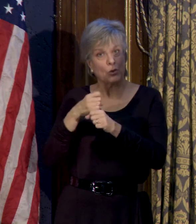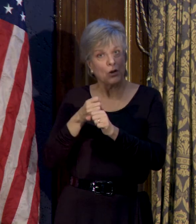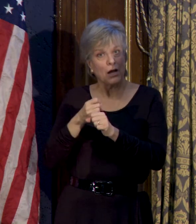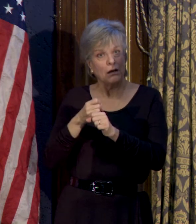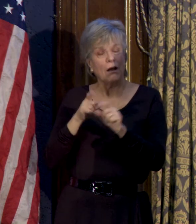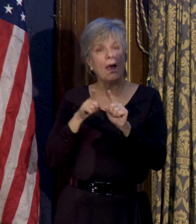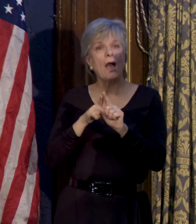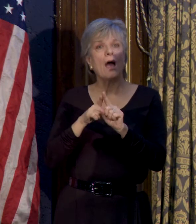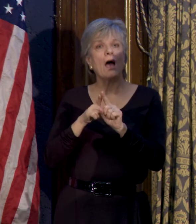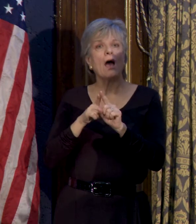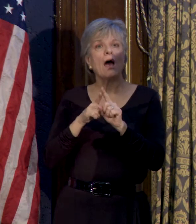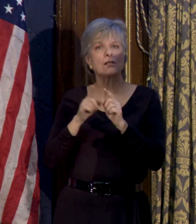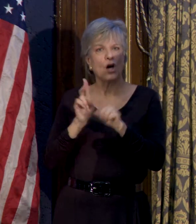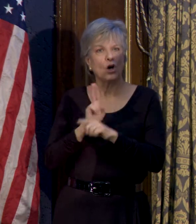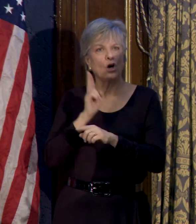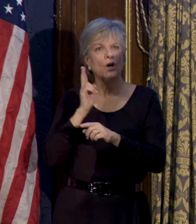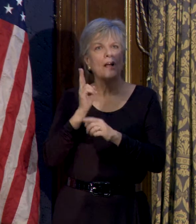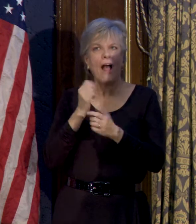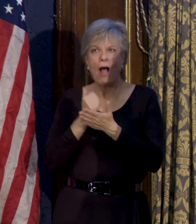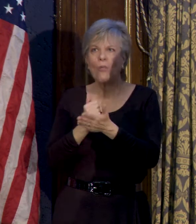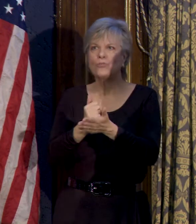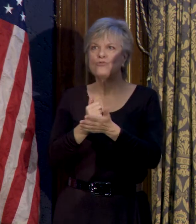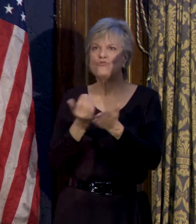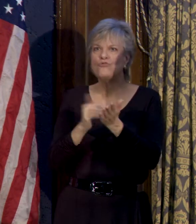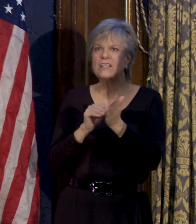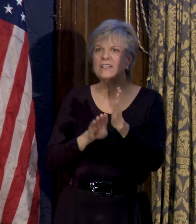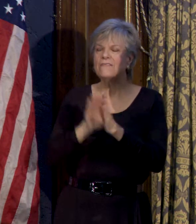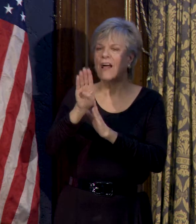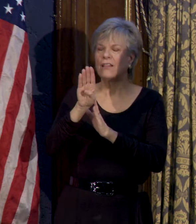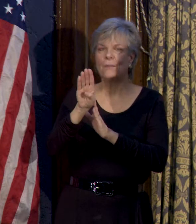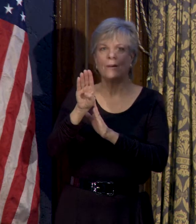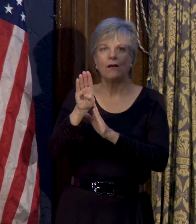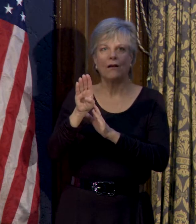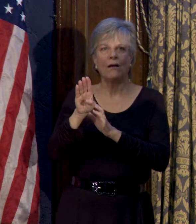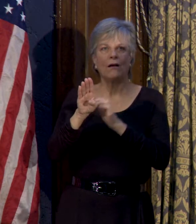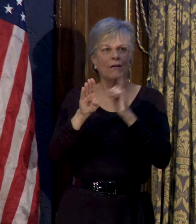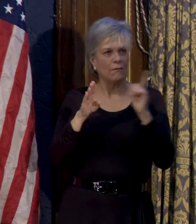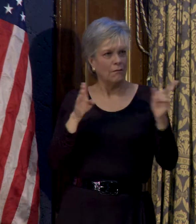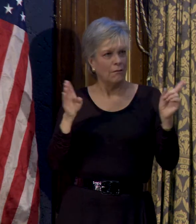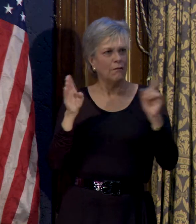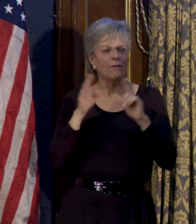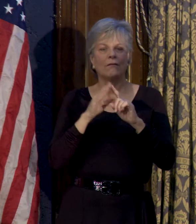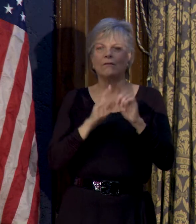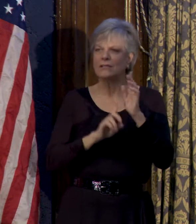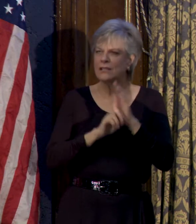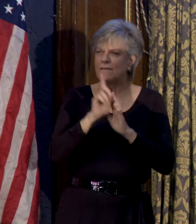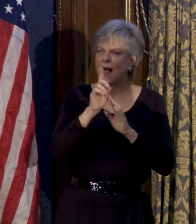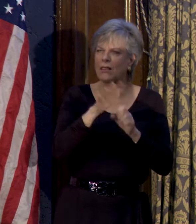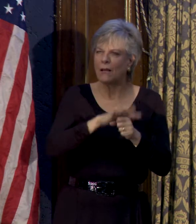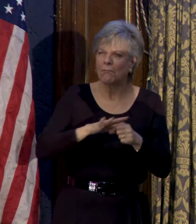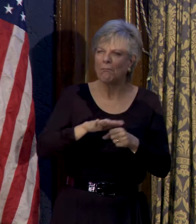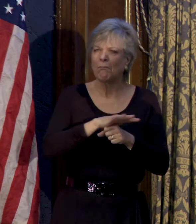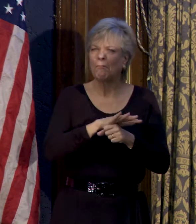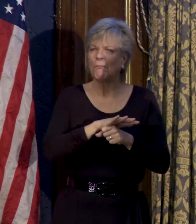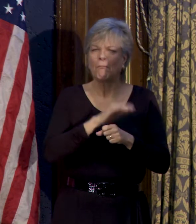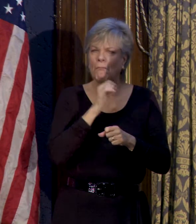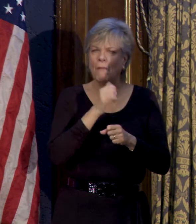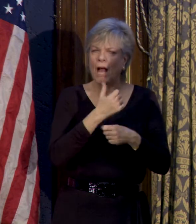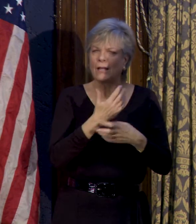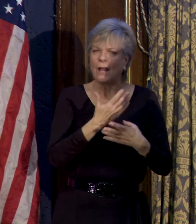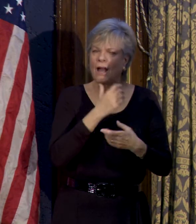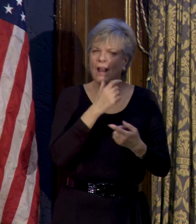as a catalyst for redevelopment, but for the creation of a TIF district, development might not take place. And yet,